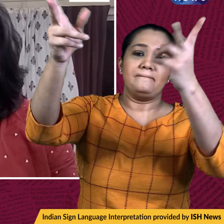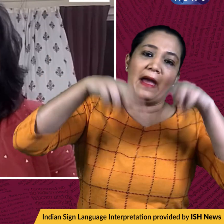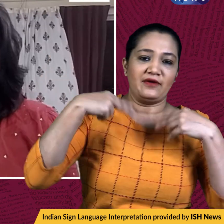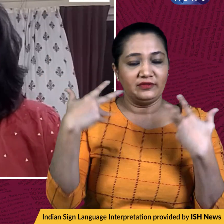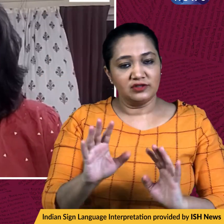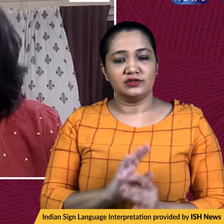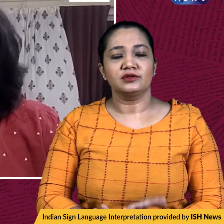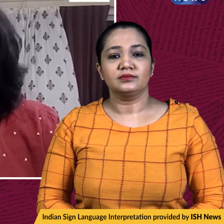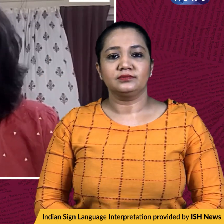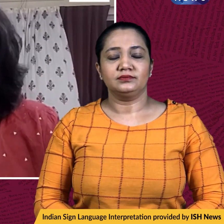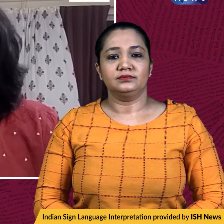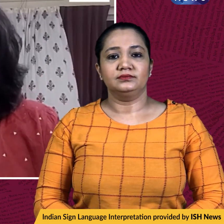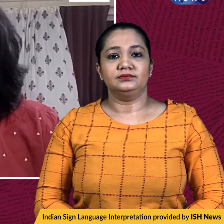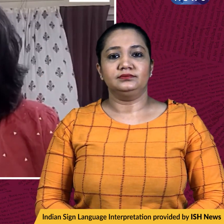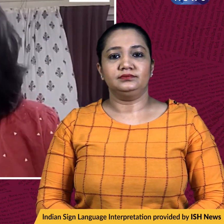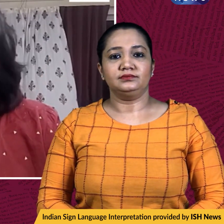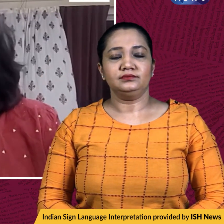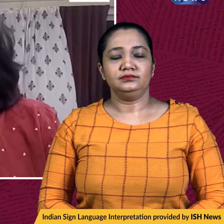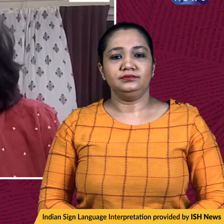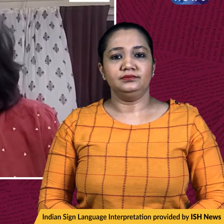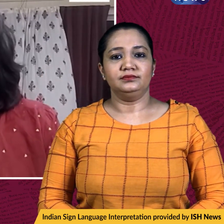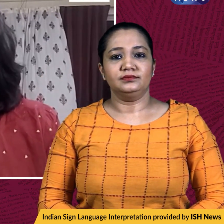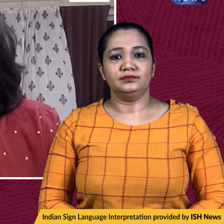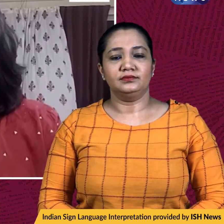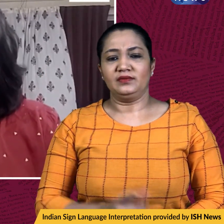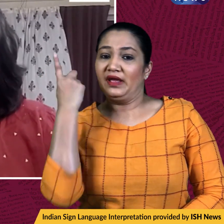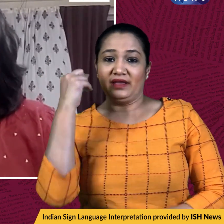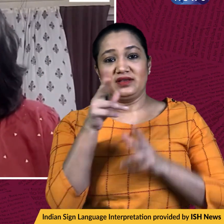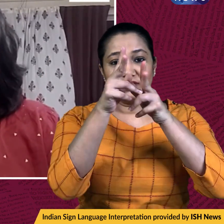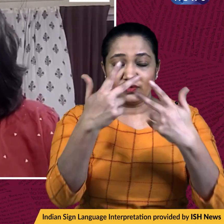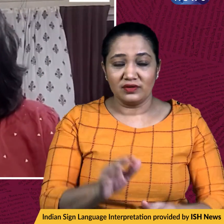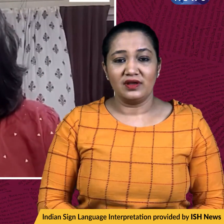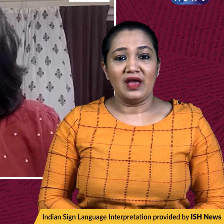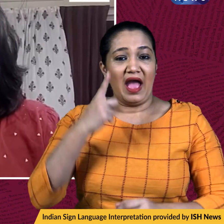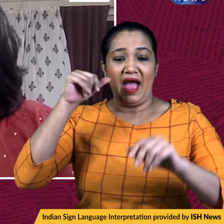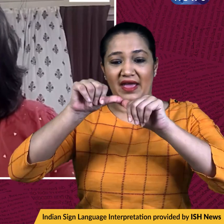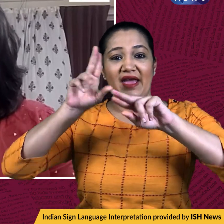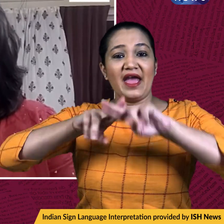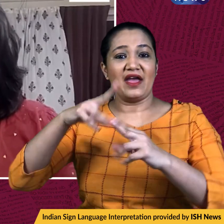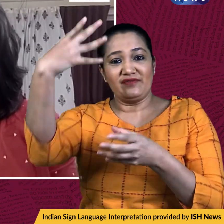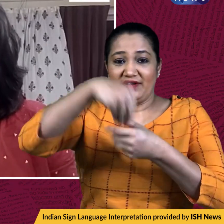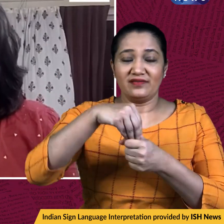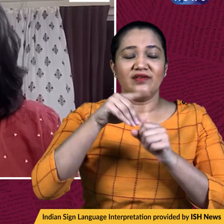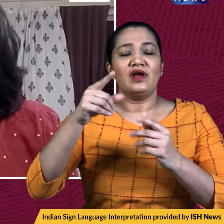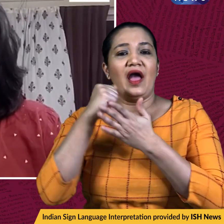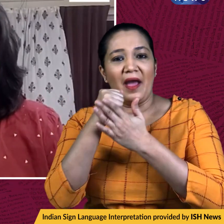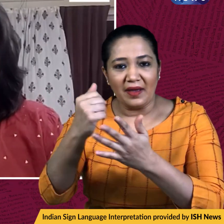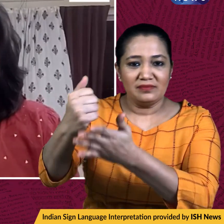Ukraine, end quote. Now, we told you yesterday that Indian Air Force had also now gotten involved